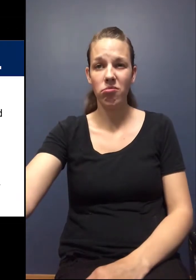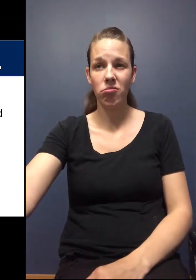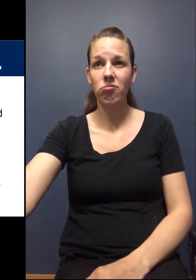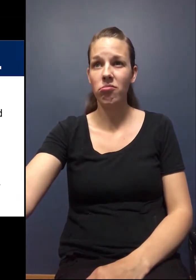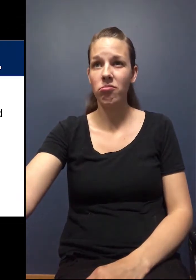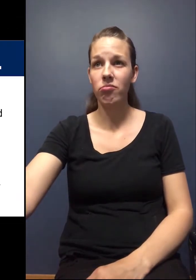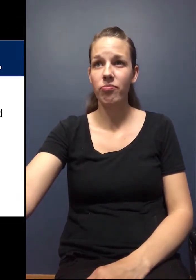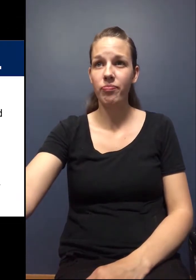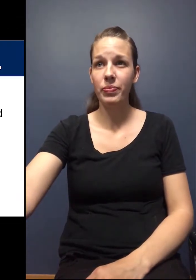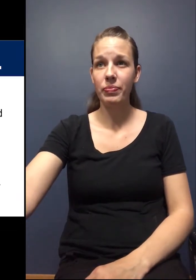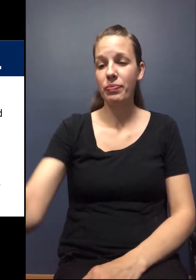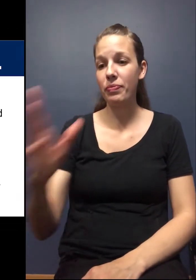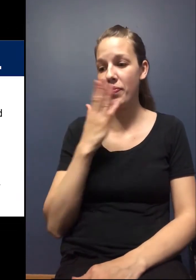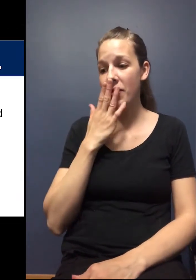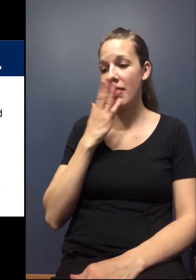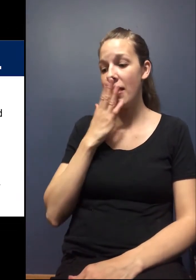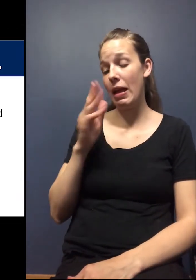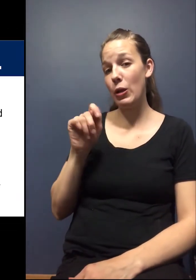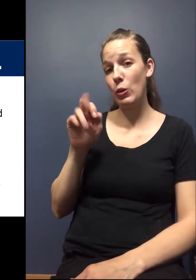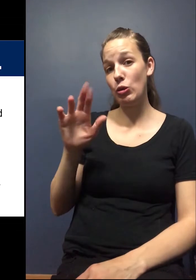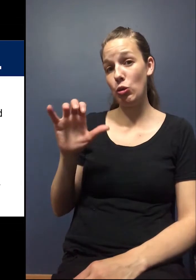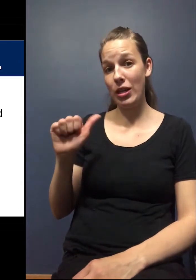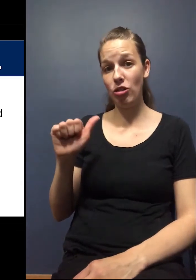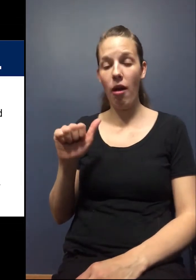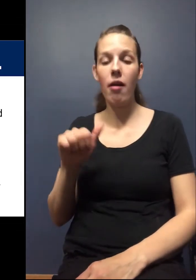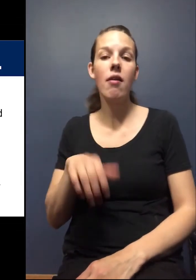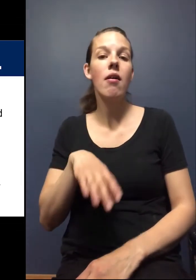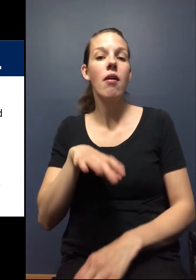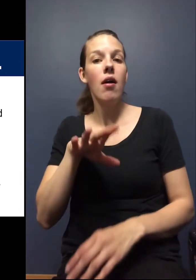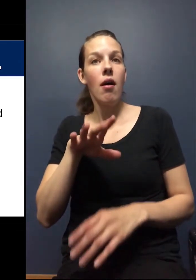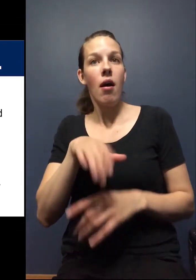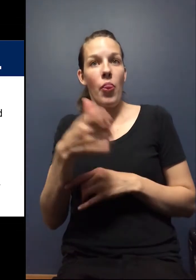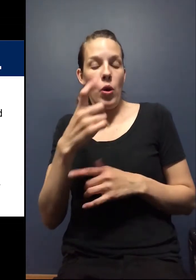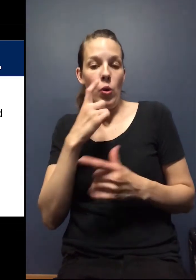Thank you, Tricia. And a related question to this is,